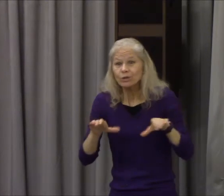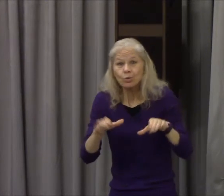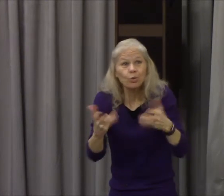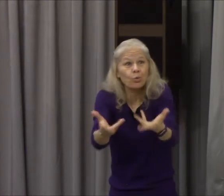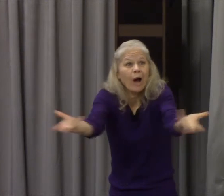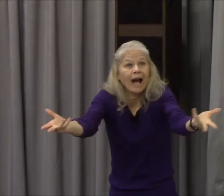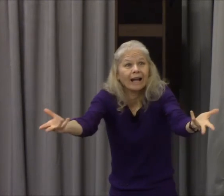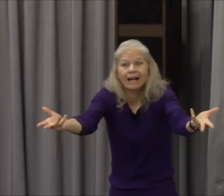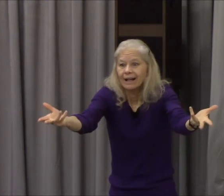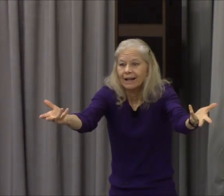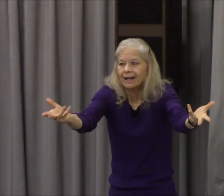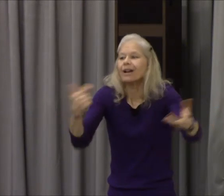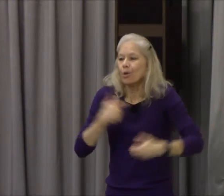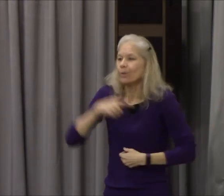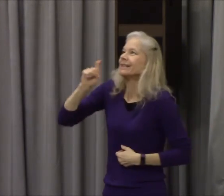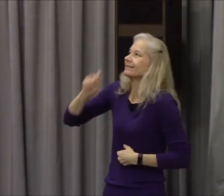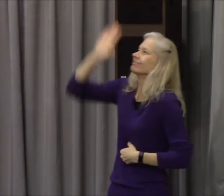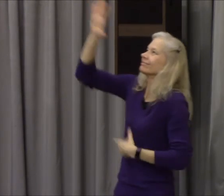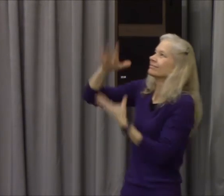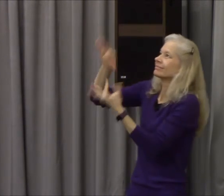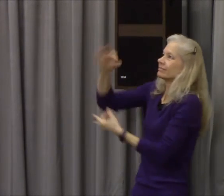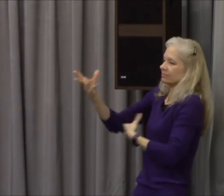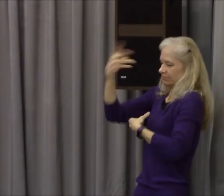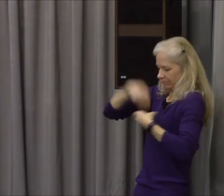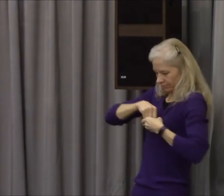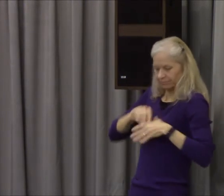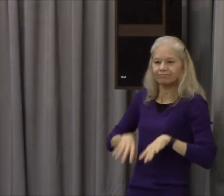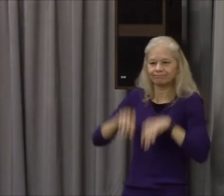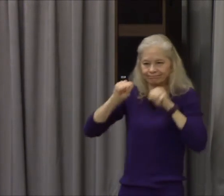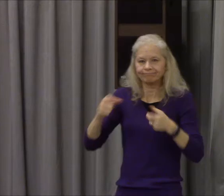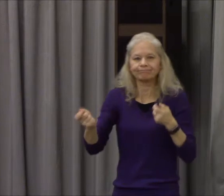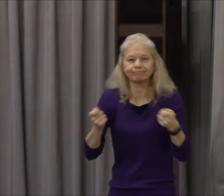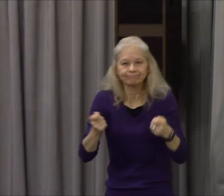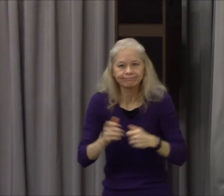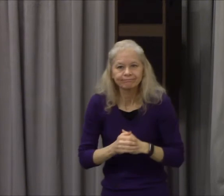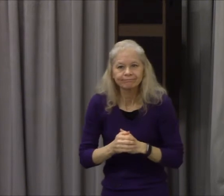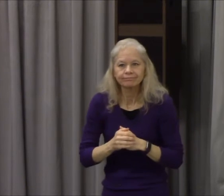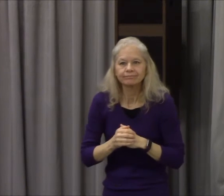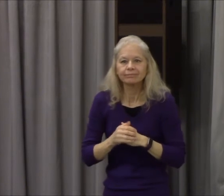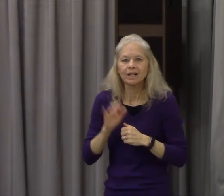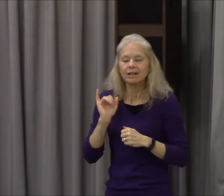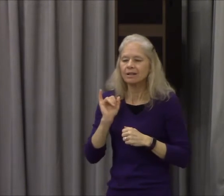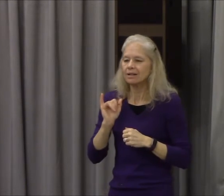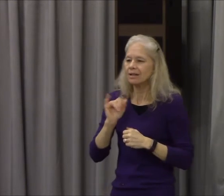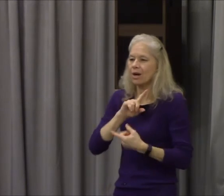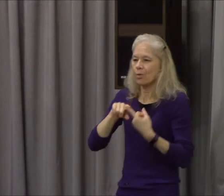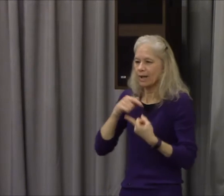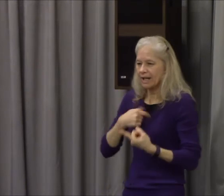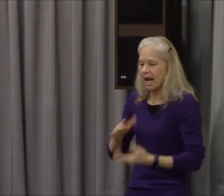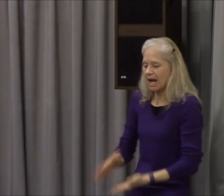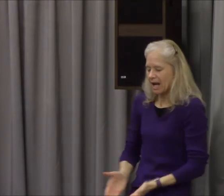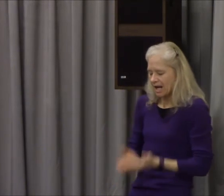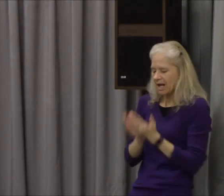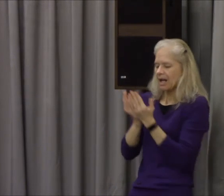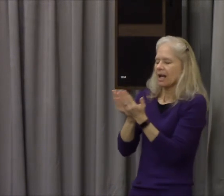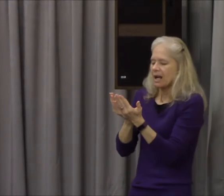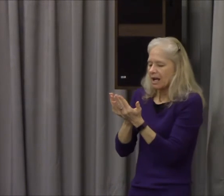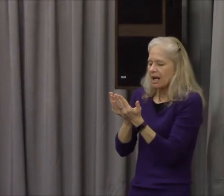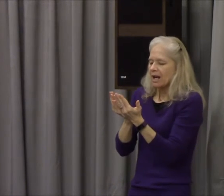he meets with me in word he gives me his strength I realize that he's living in me and the only thing I can do apart